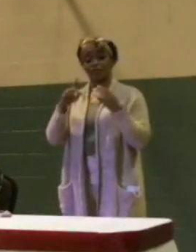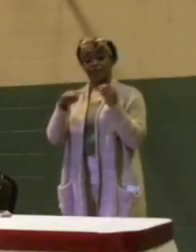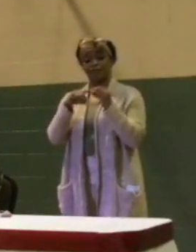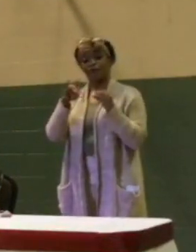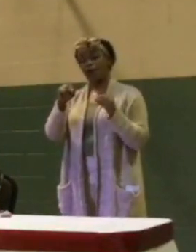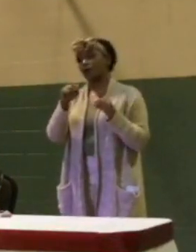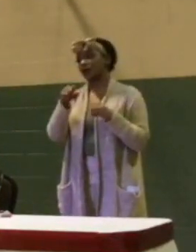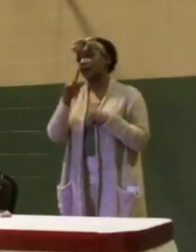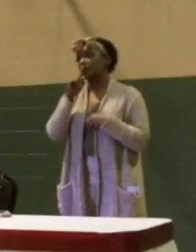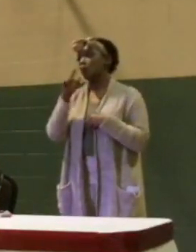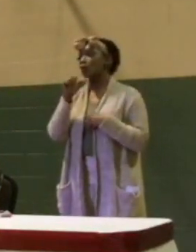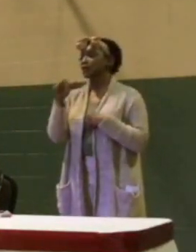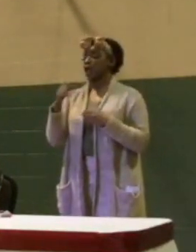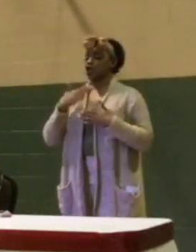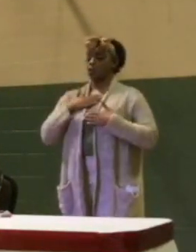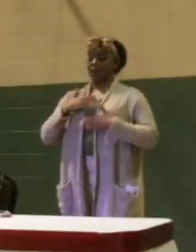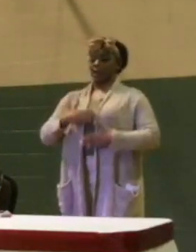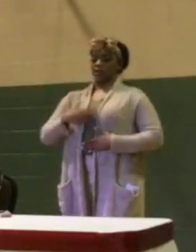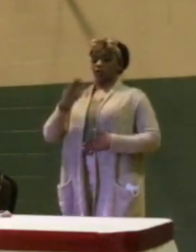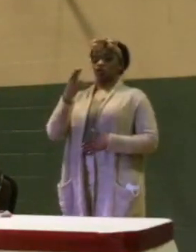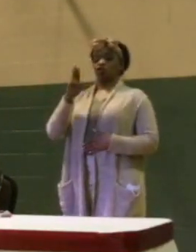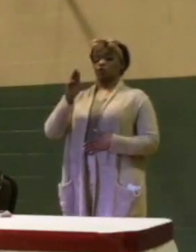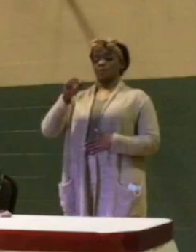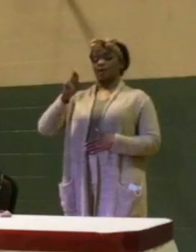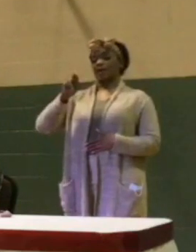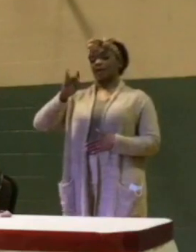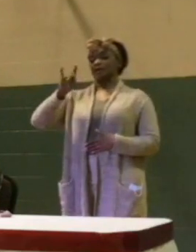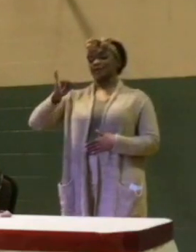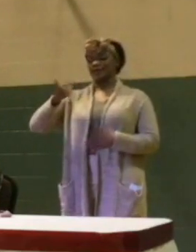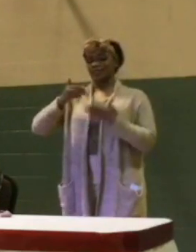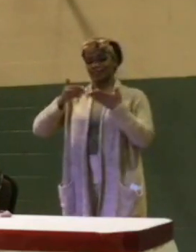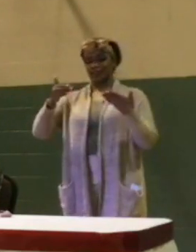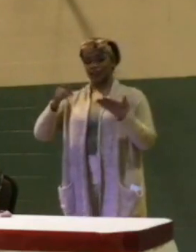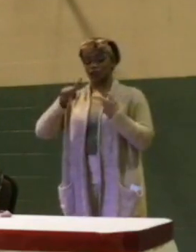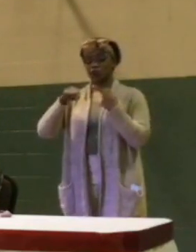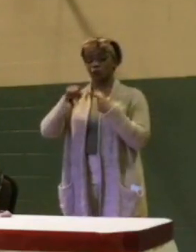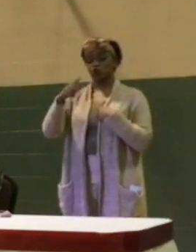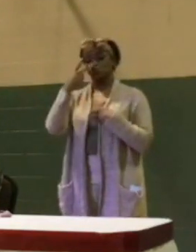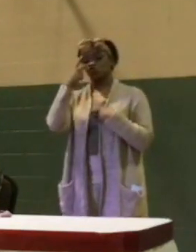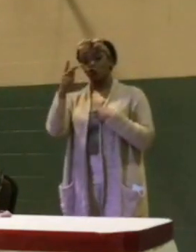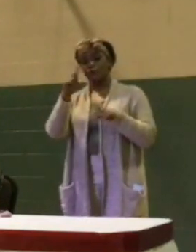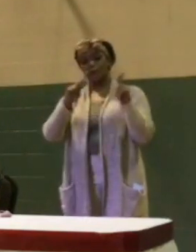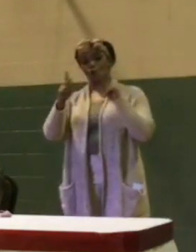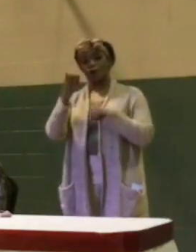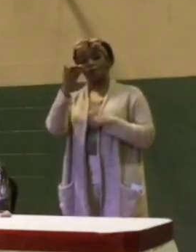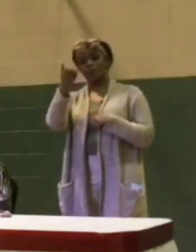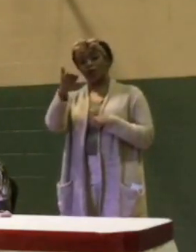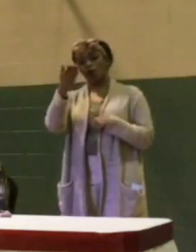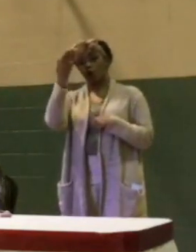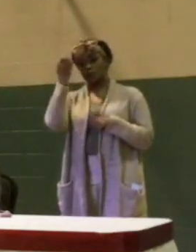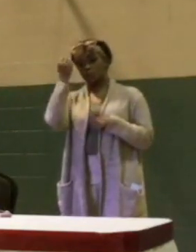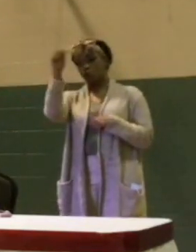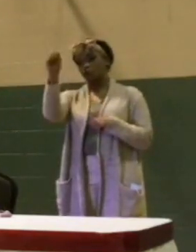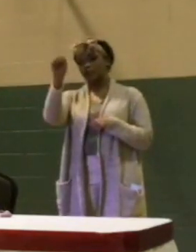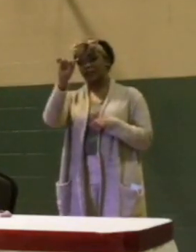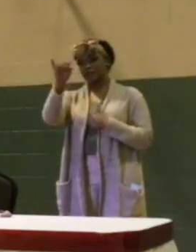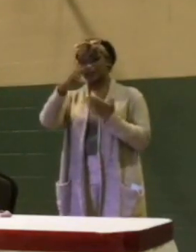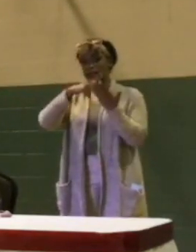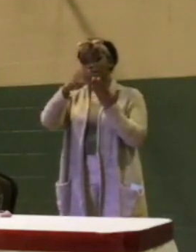a humanity thing. And so when you saw people that were out there protesting that project,